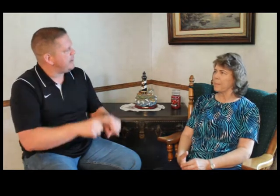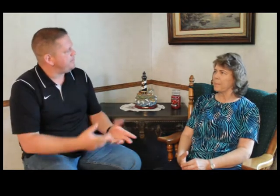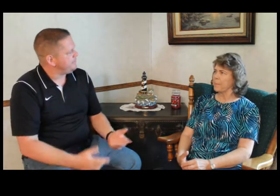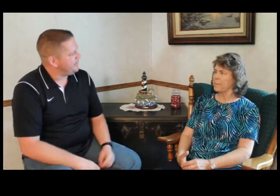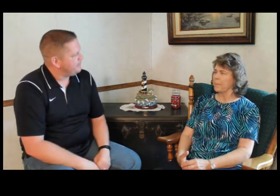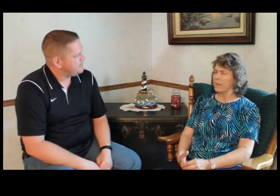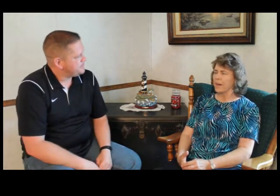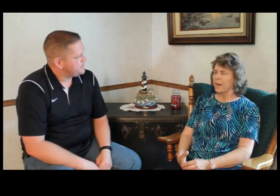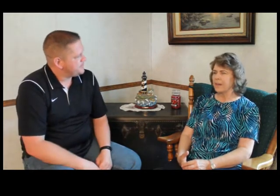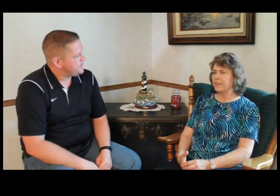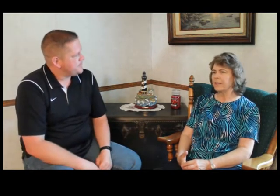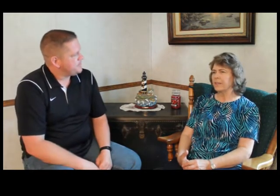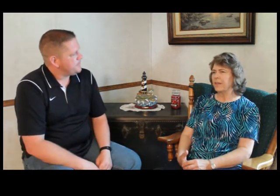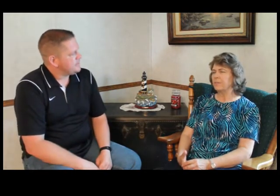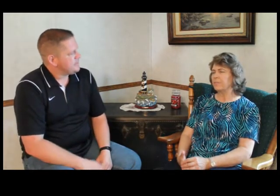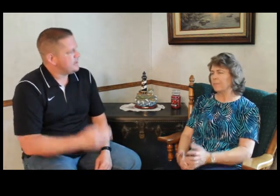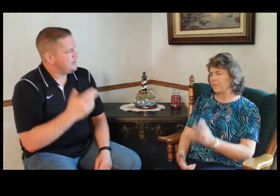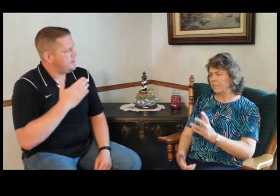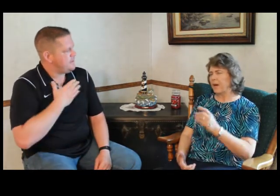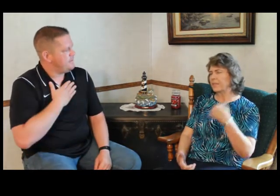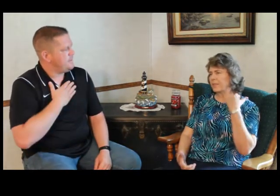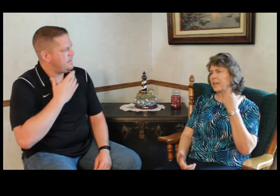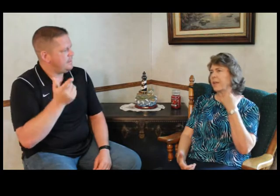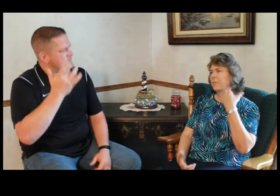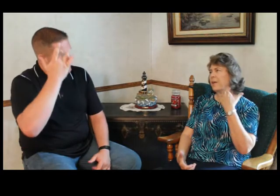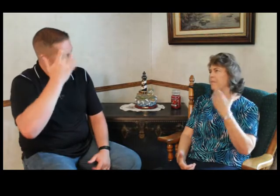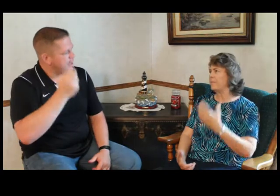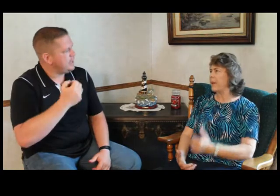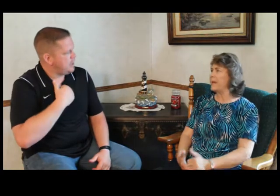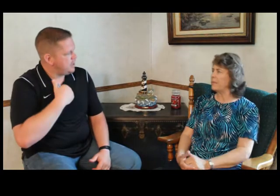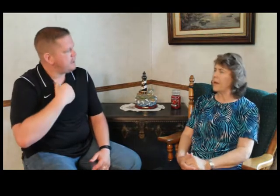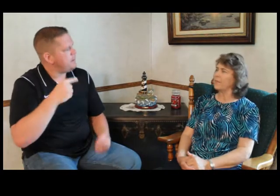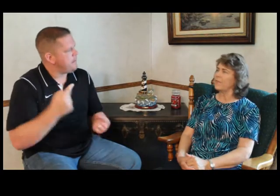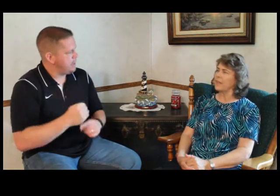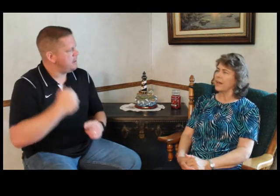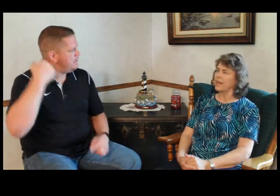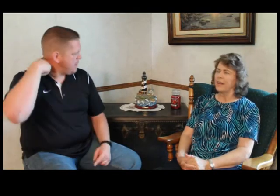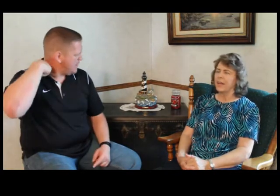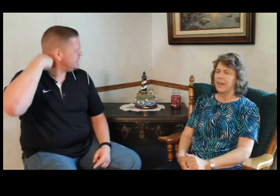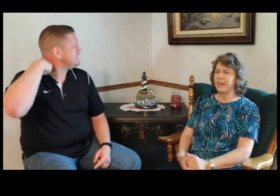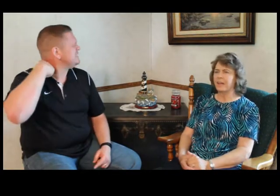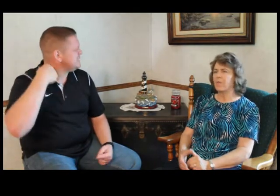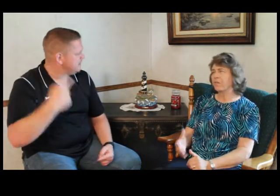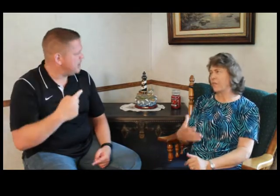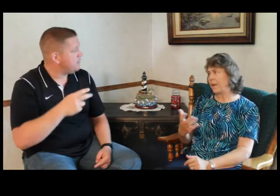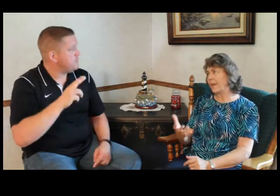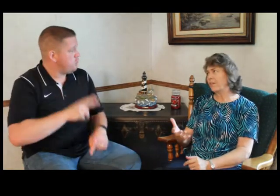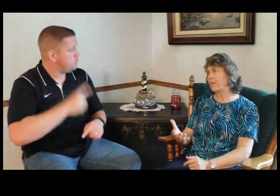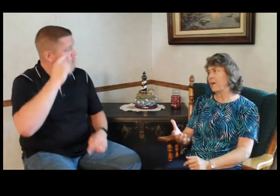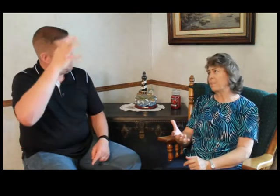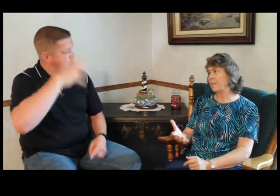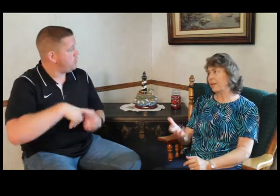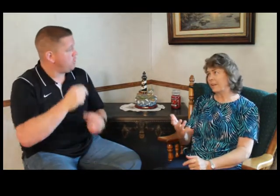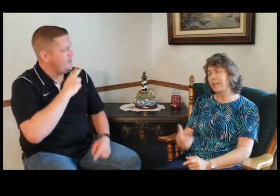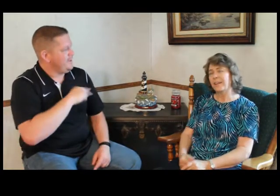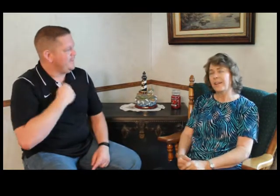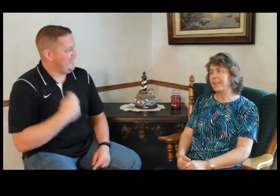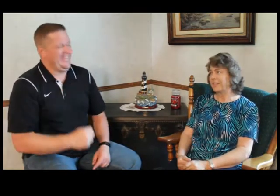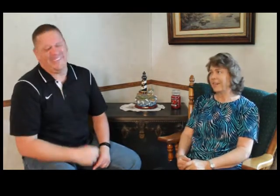happened there. He got sick. He had a pain in the back of his neck. And, course, for a man to go to the hospital, it's